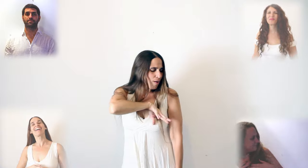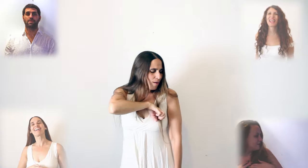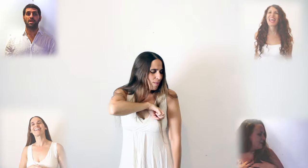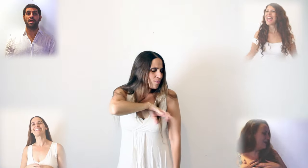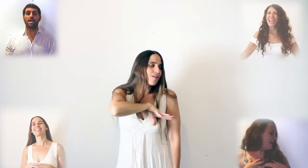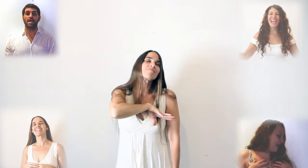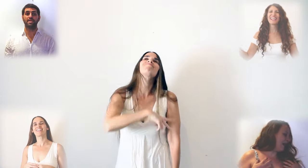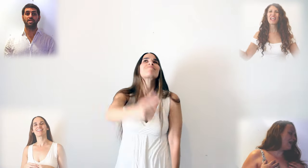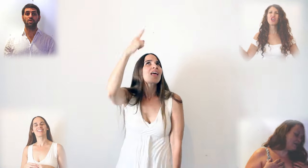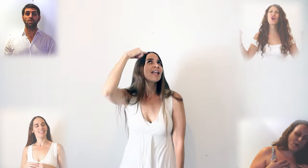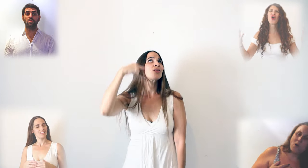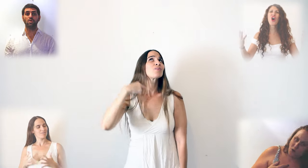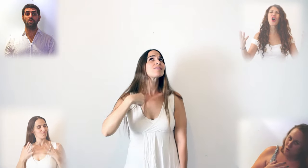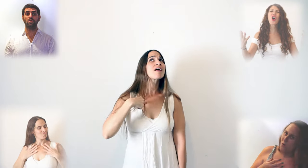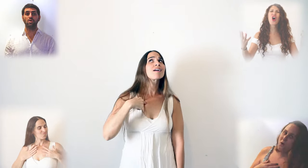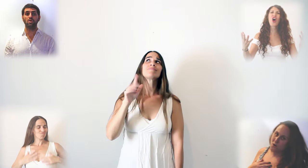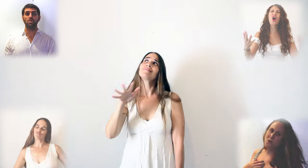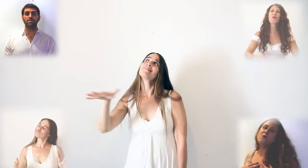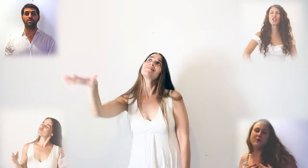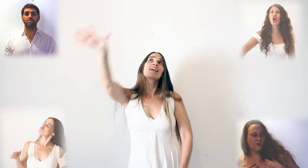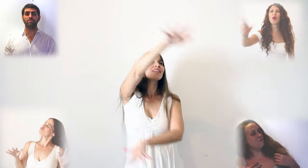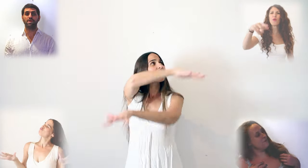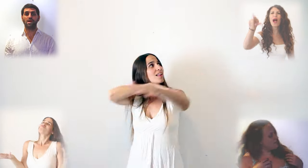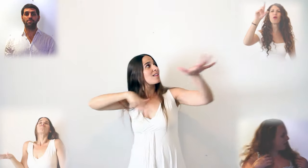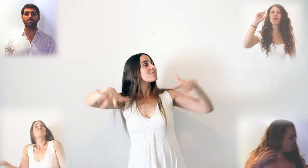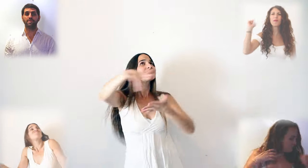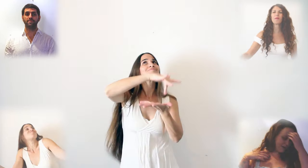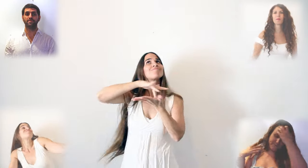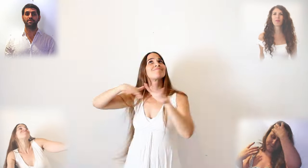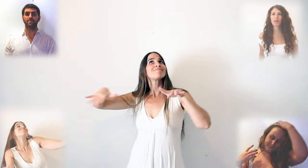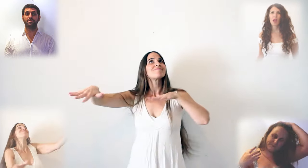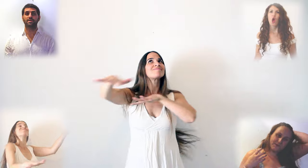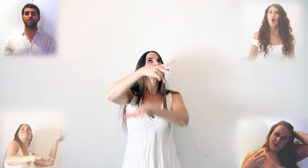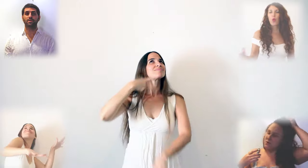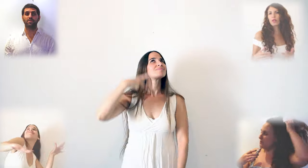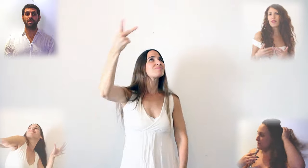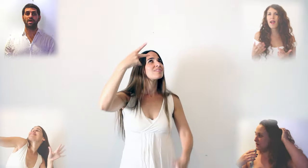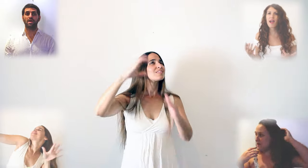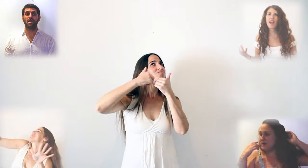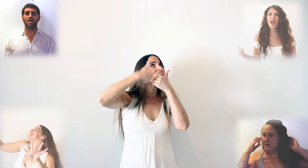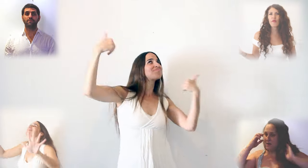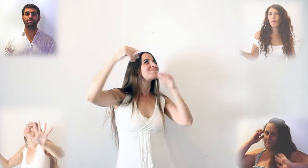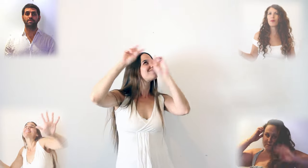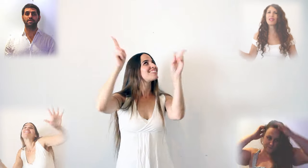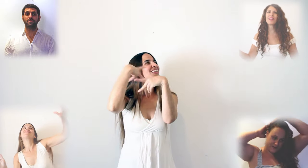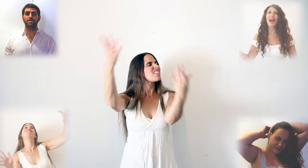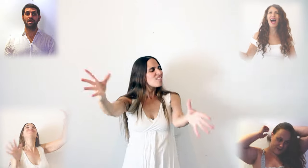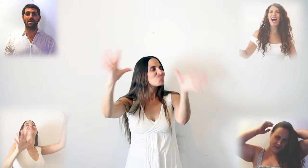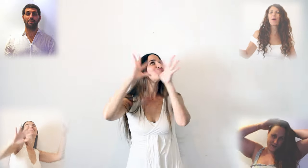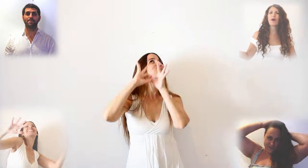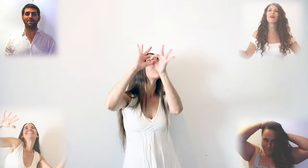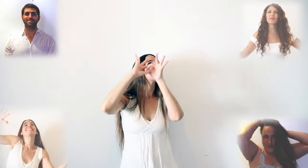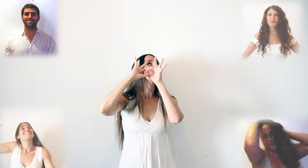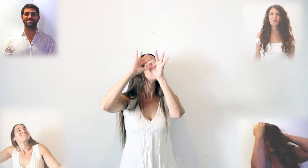And I know you're around me We'll never be